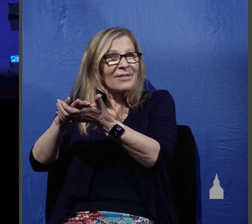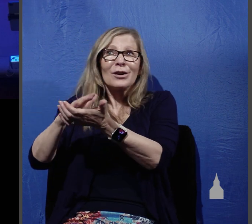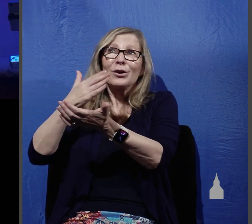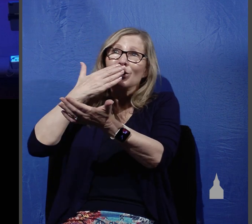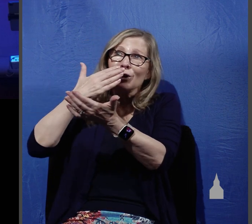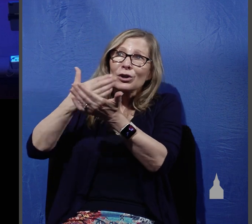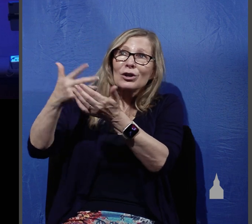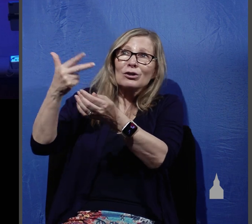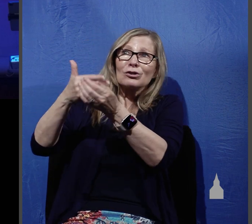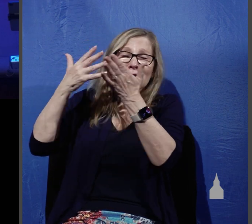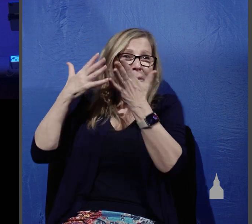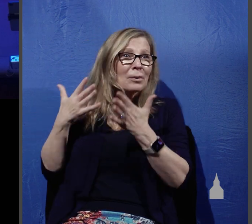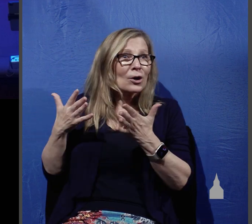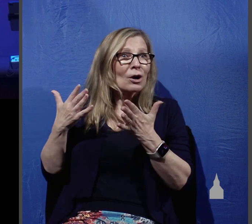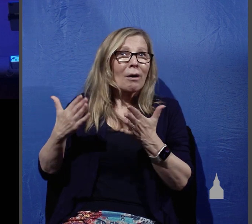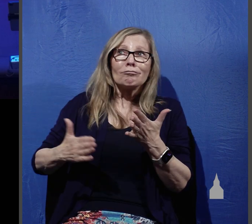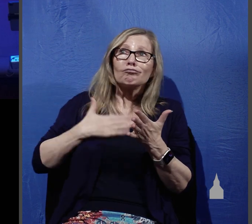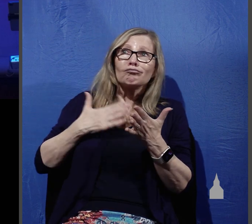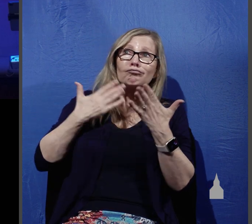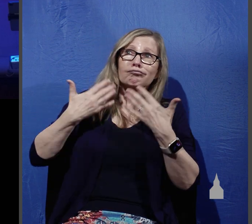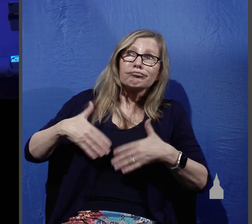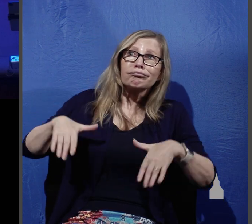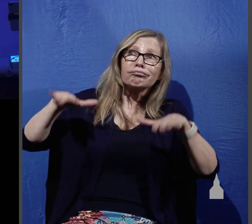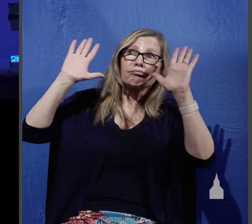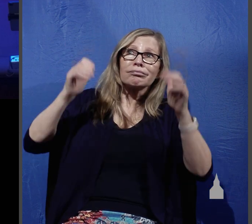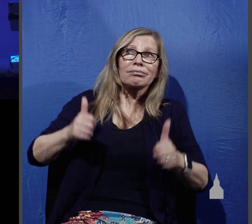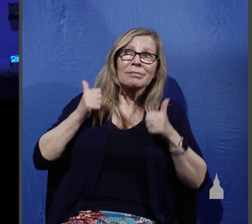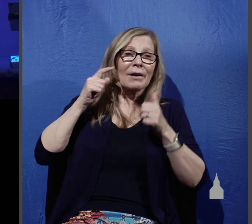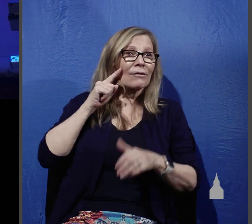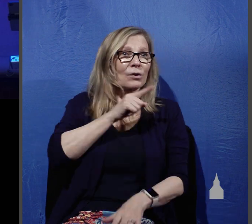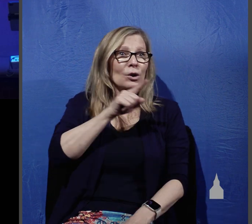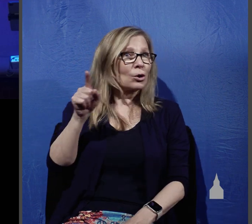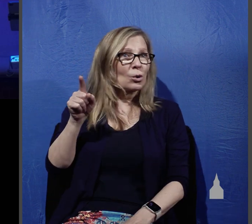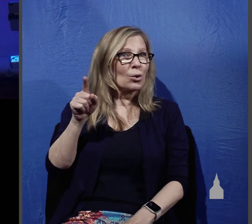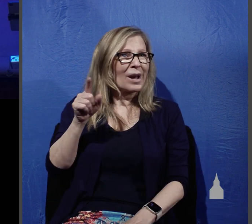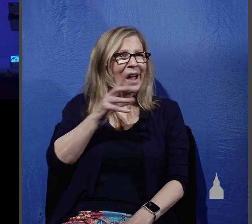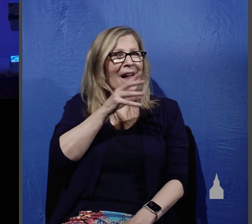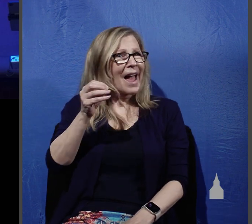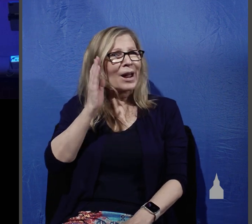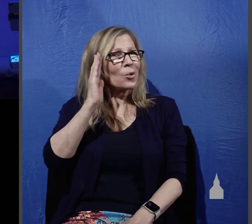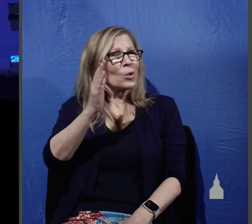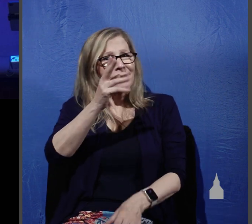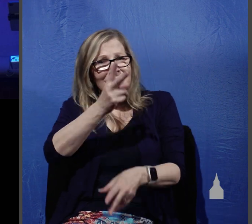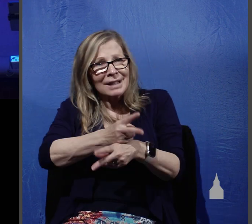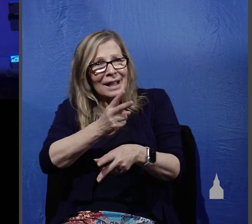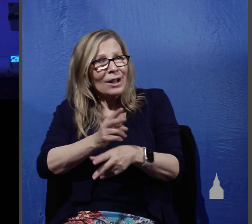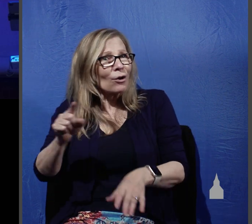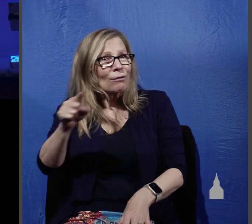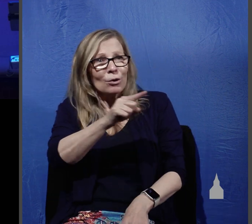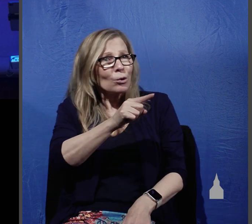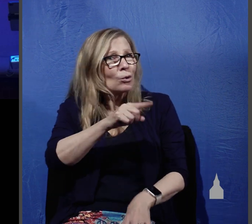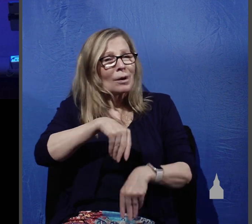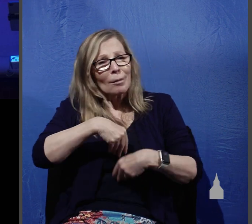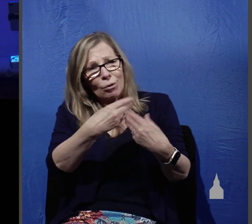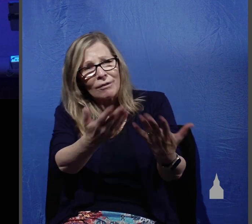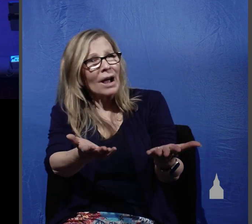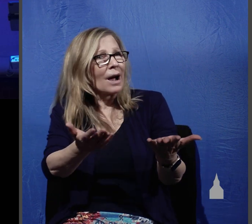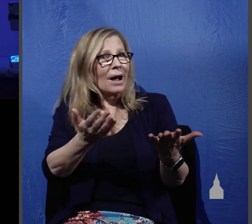only laid down his life for you but he's the good shepherd who will meet your needs and protect you and provide for you this is exactly